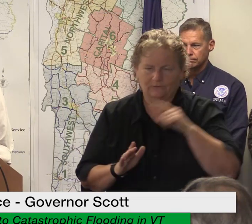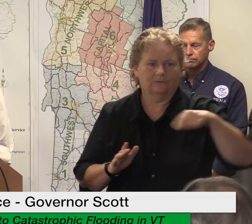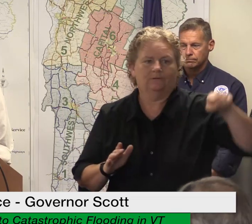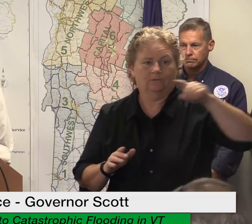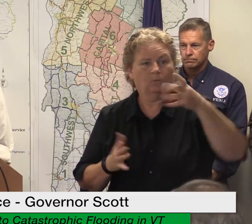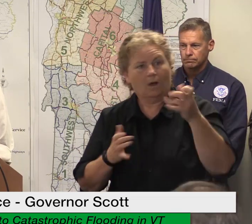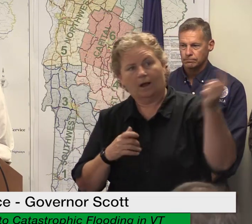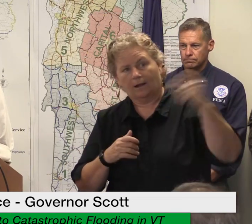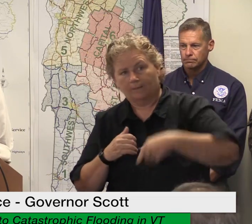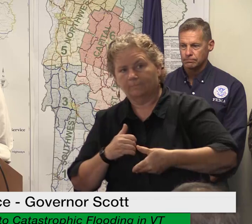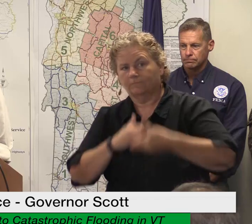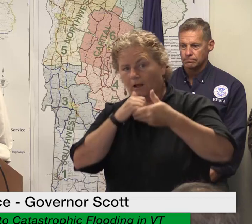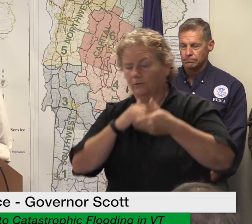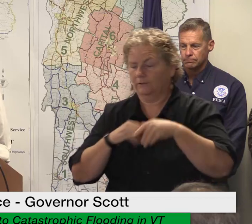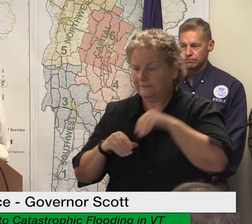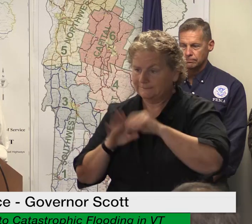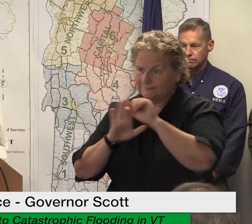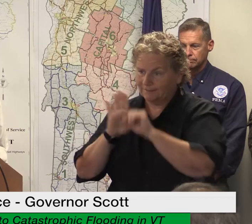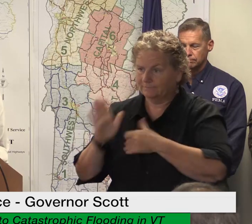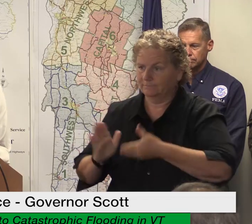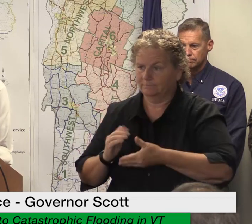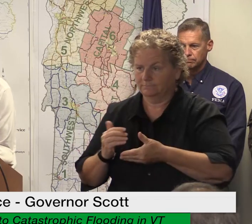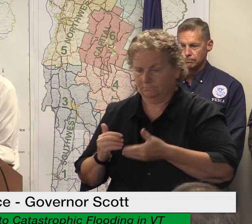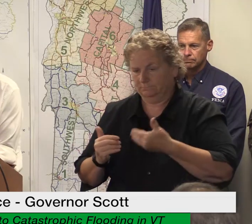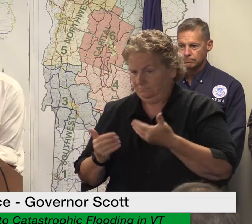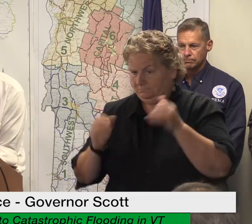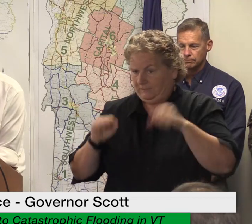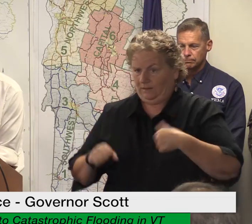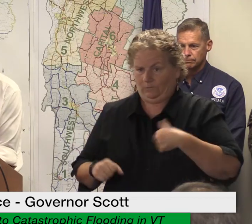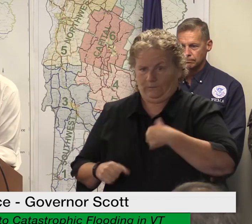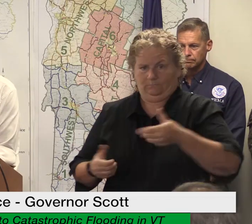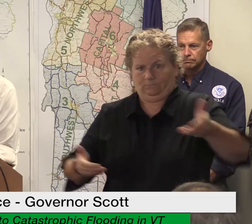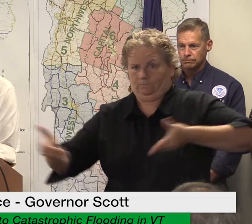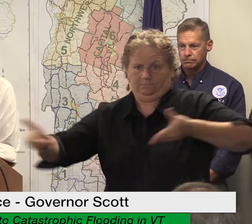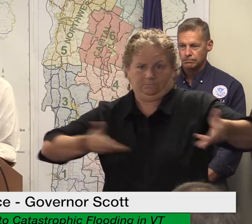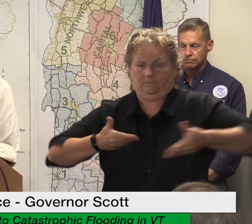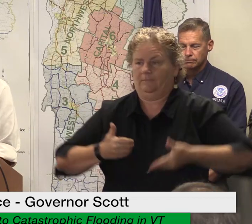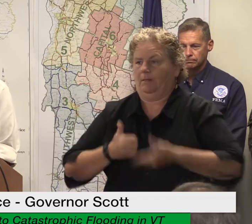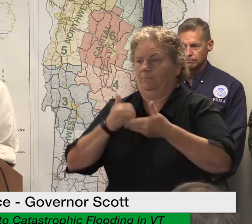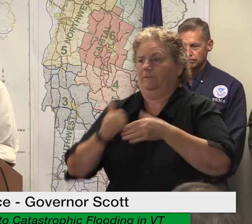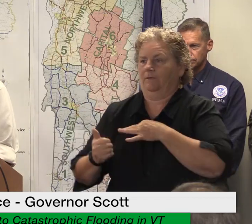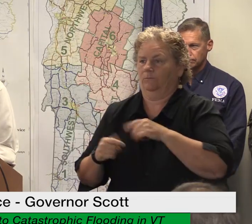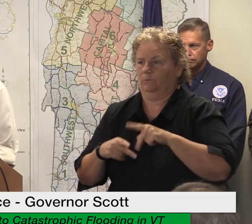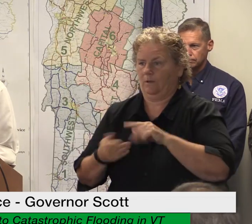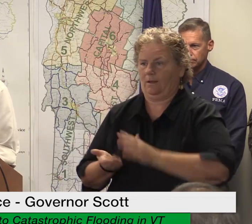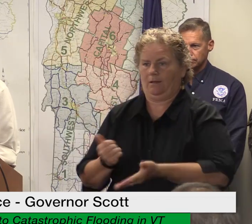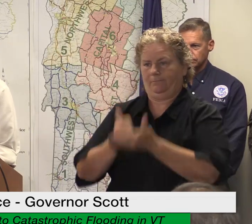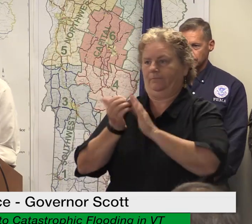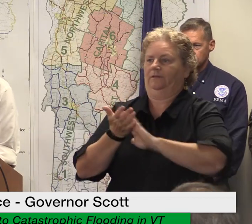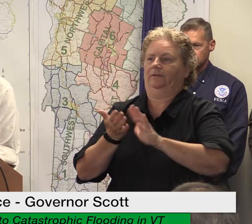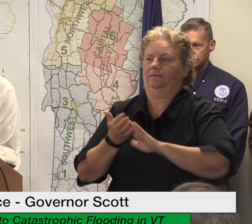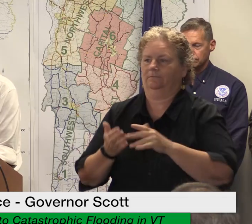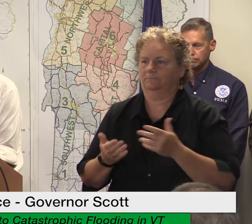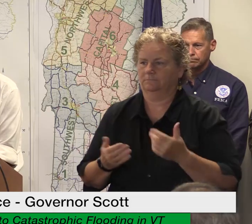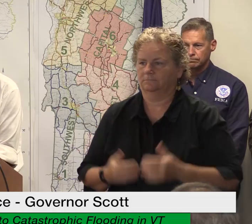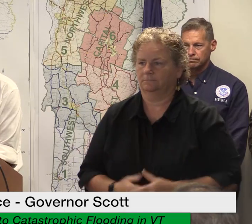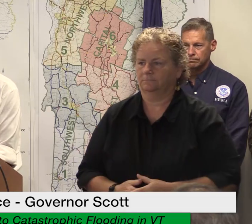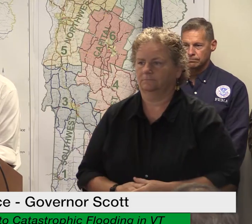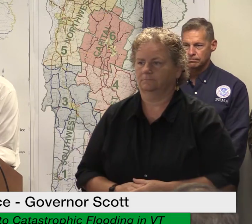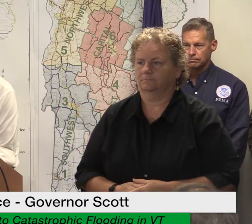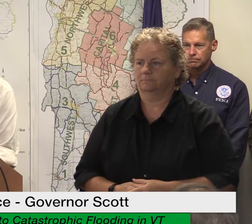helping hand i know many have also wondered about a revival of the vermont strong license plates